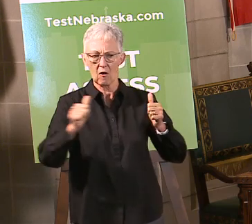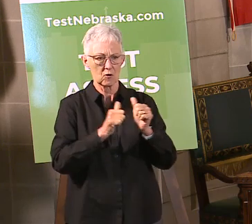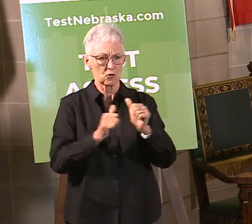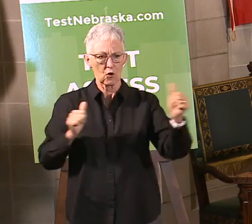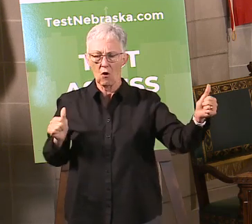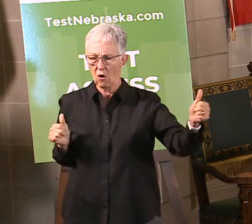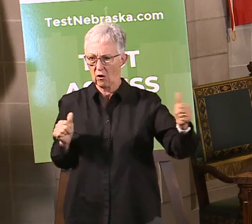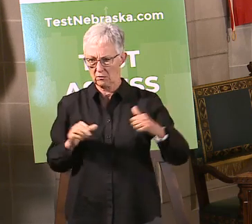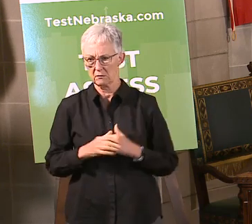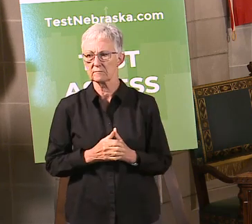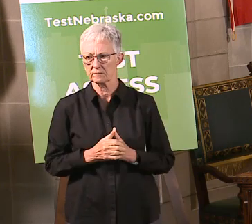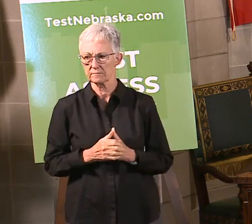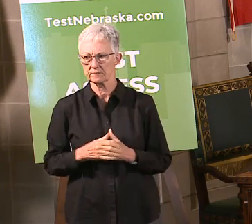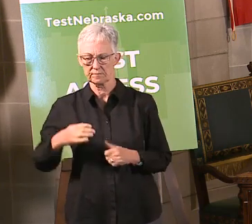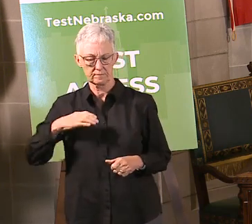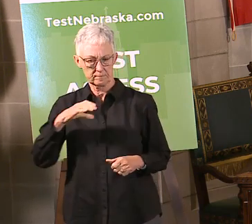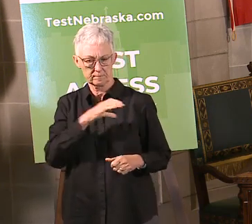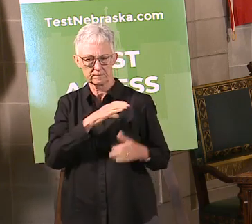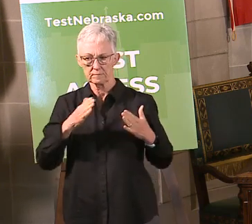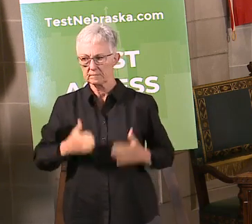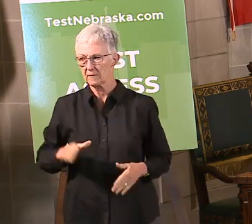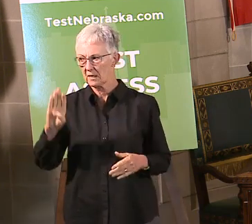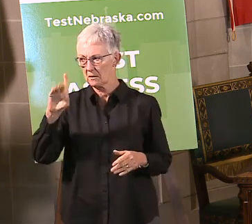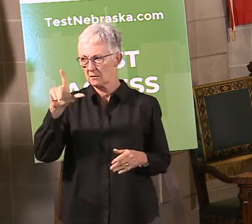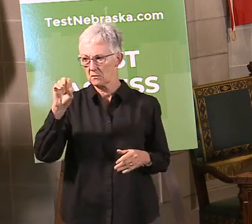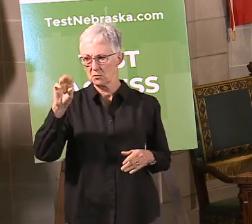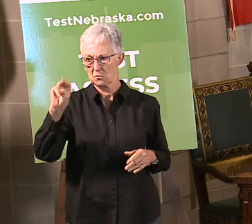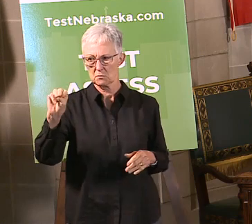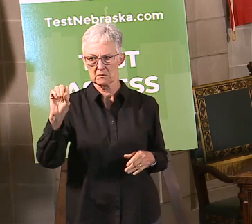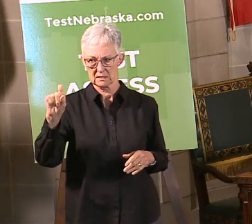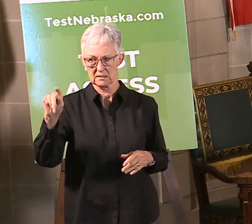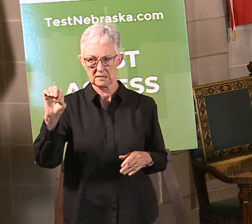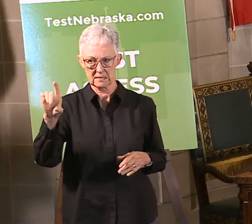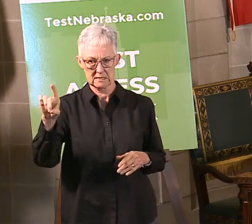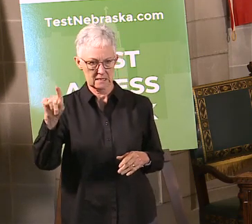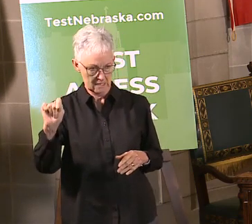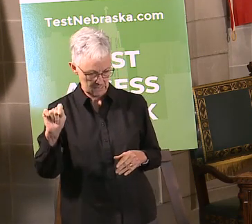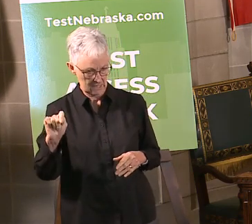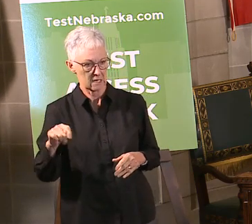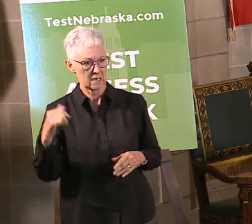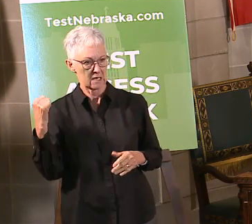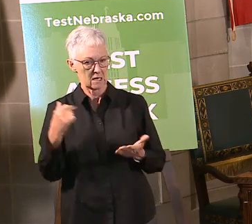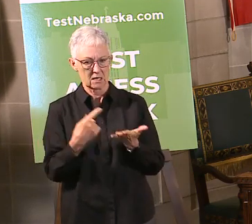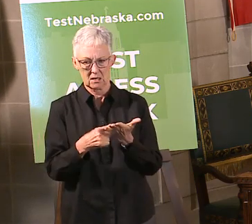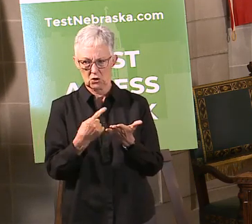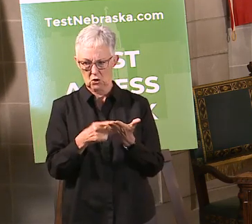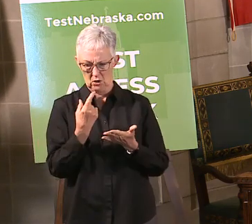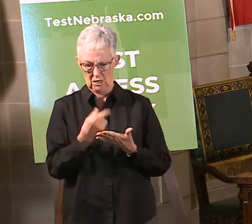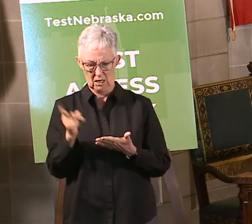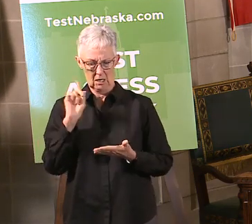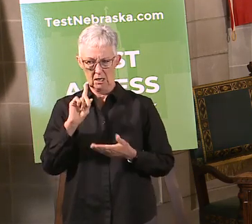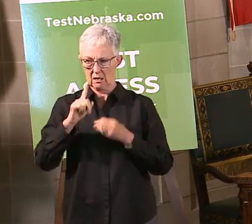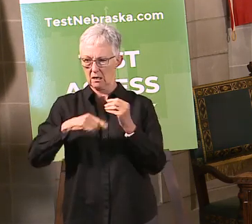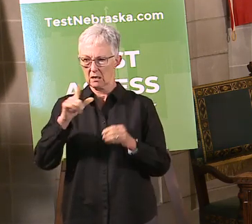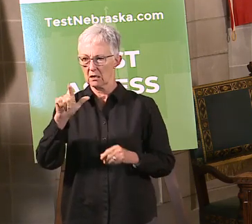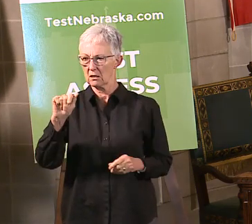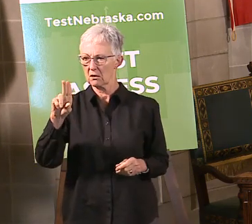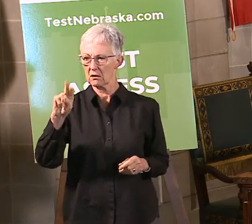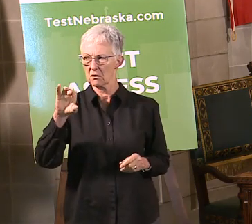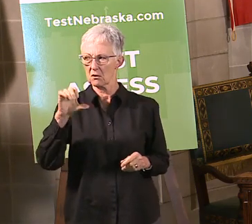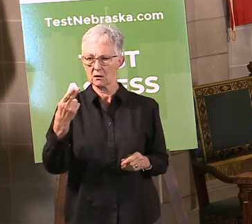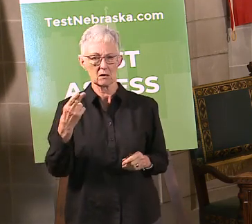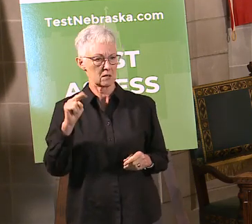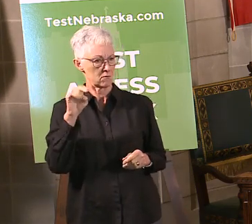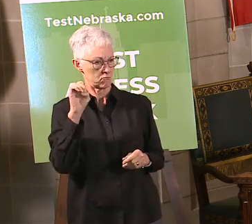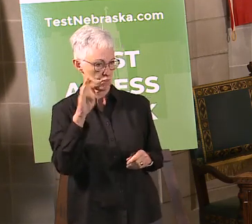Commissioner Blumstein to come back as well to talk about, he made the announcement last week with regard to Launch Nebraska, which is the resource, basically, the